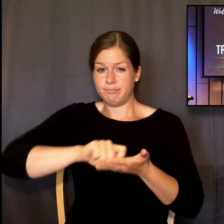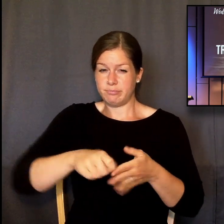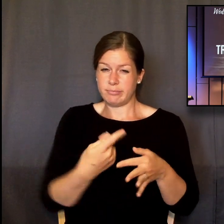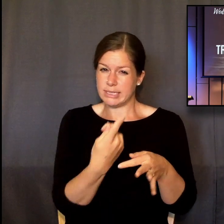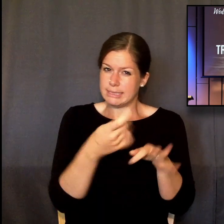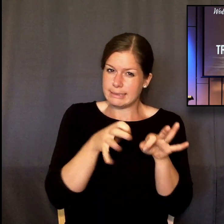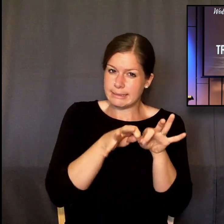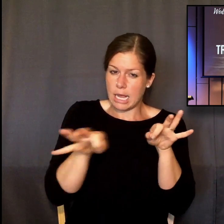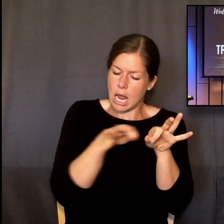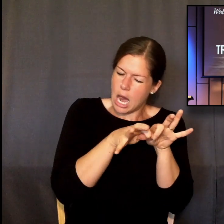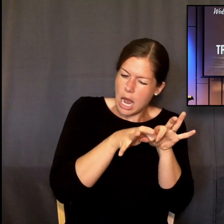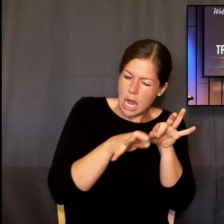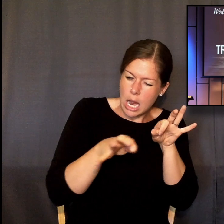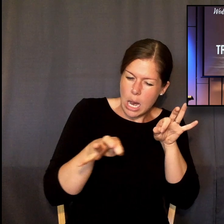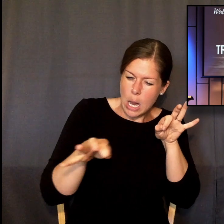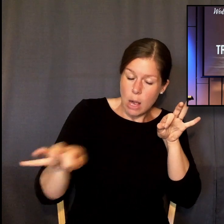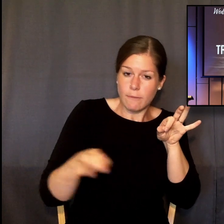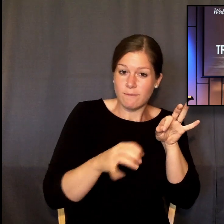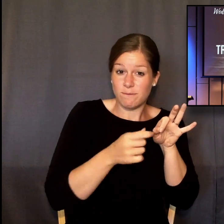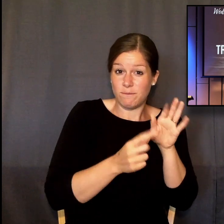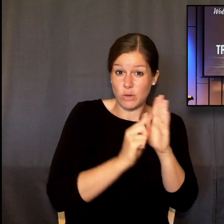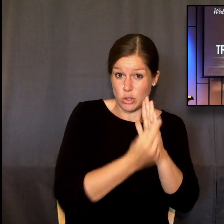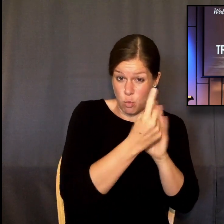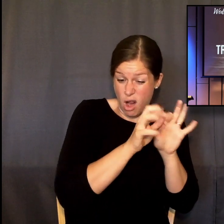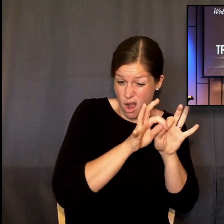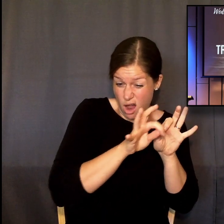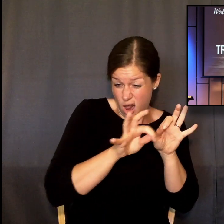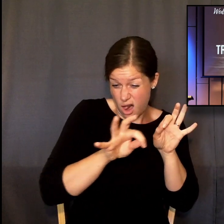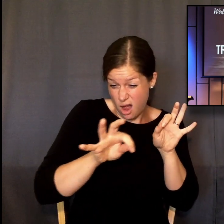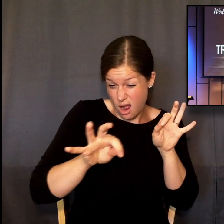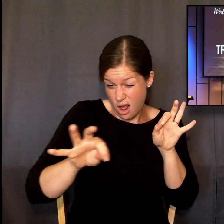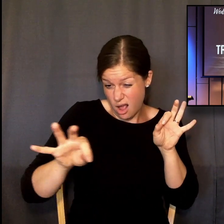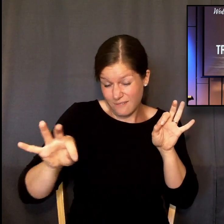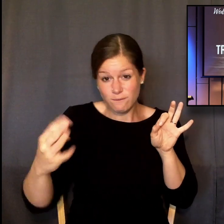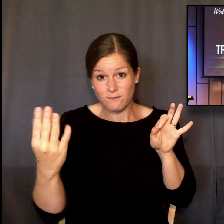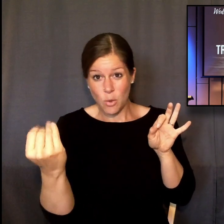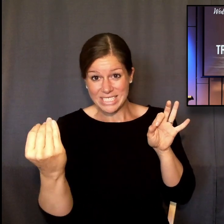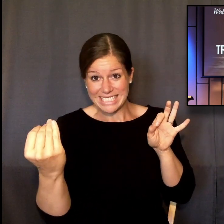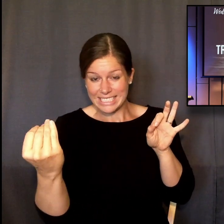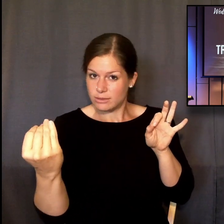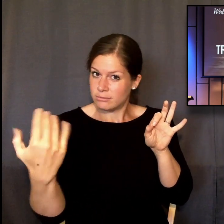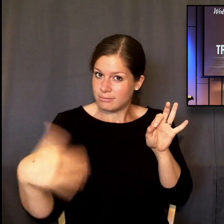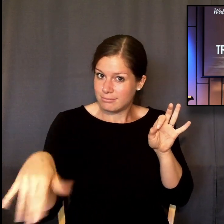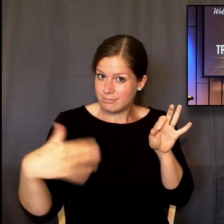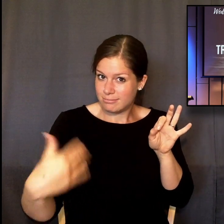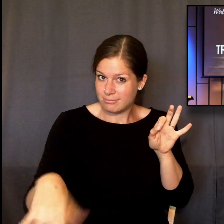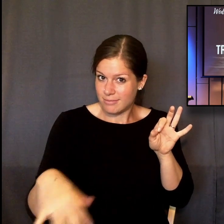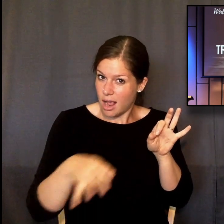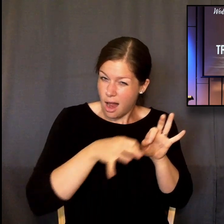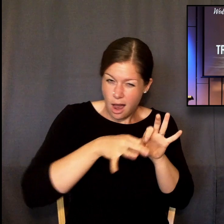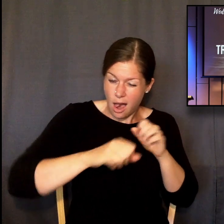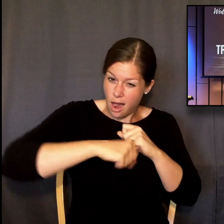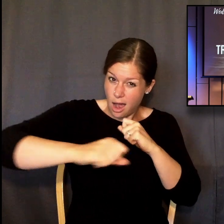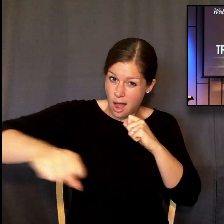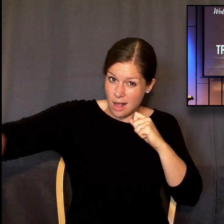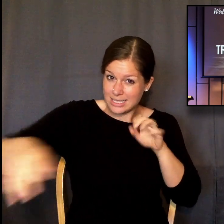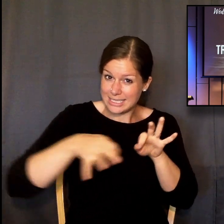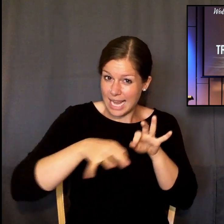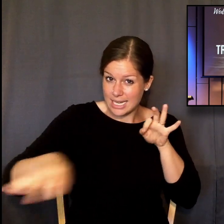one, verse three, all the way to the end of chapter one, verse 14. One long sentence that would have driven his English teacher crazy. It's